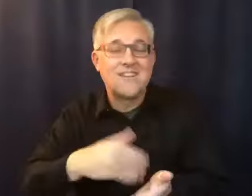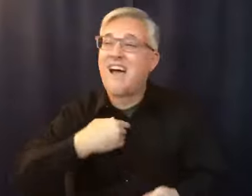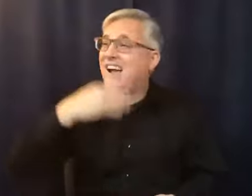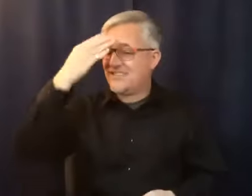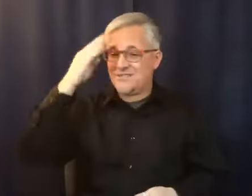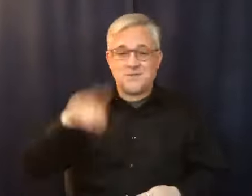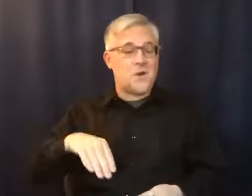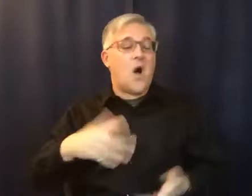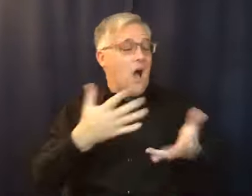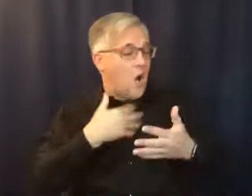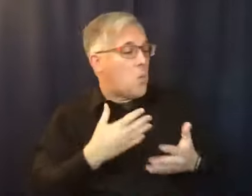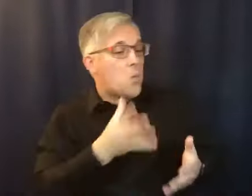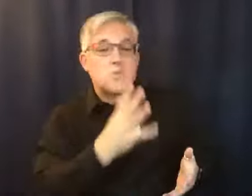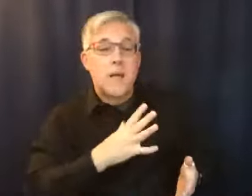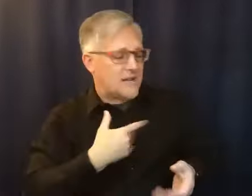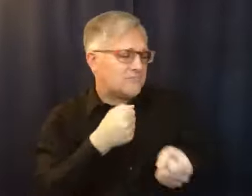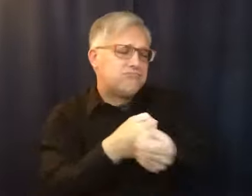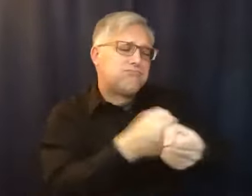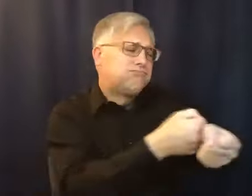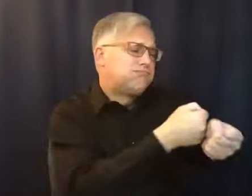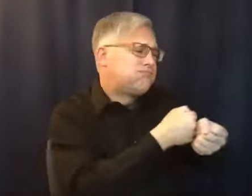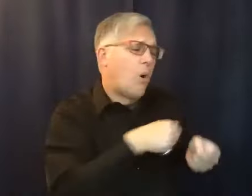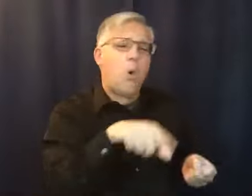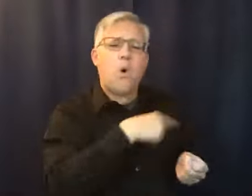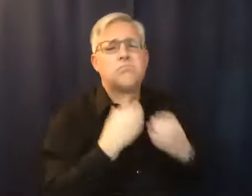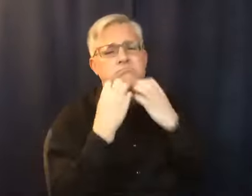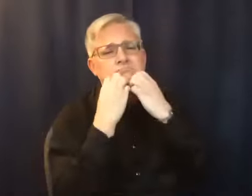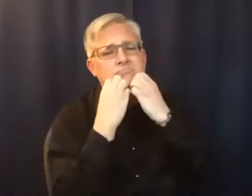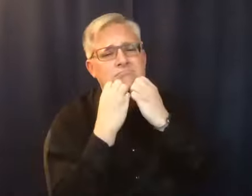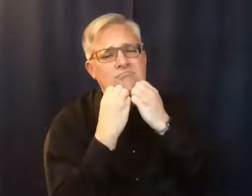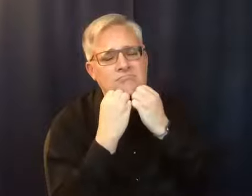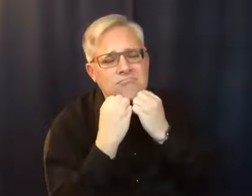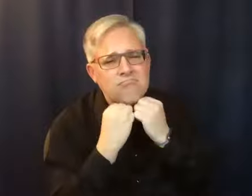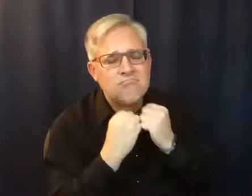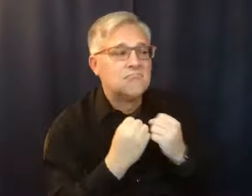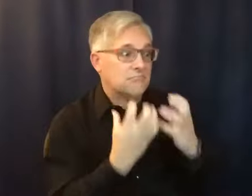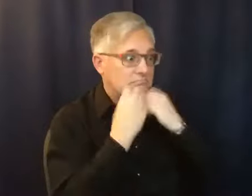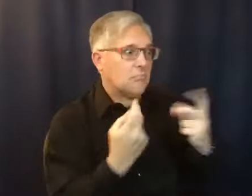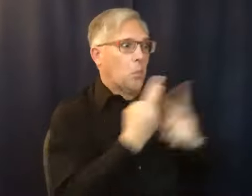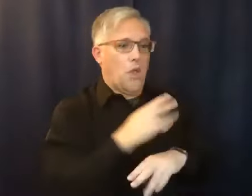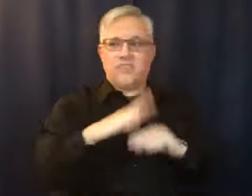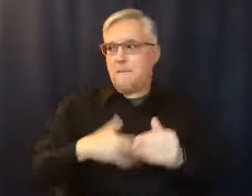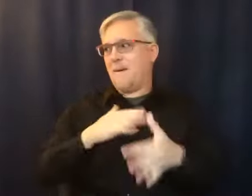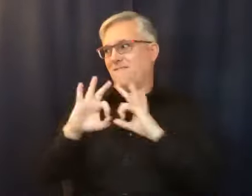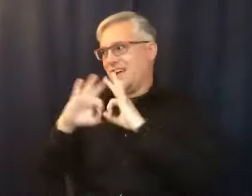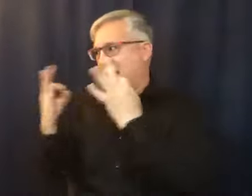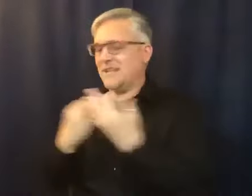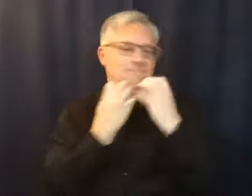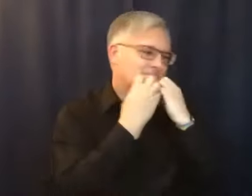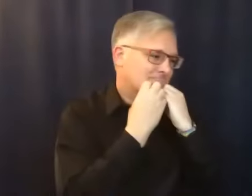dearer to me than my relatives. You know, I just, I can't say enough about what has happened in these rooms. But what